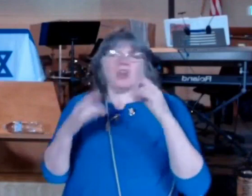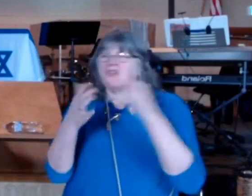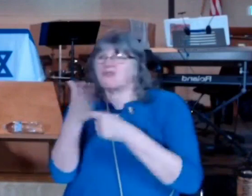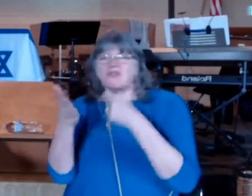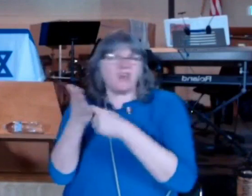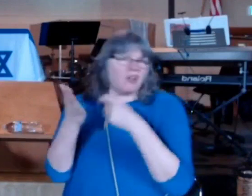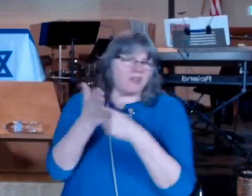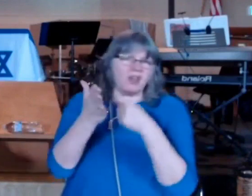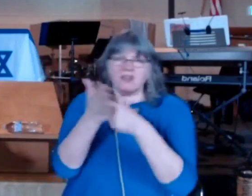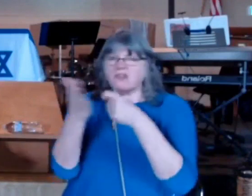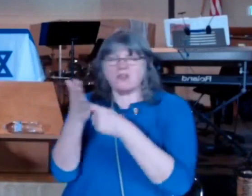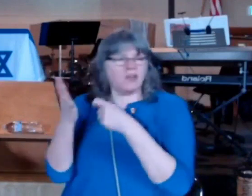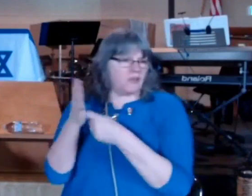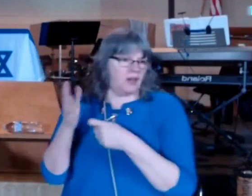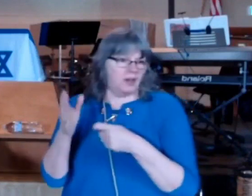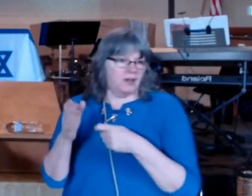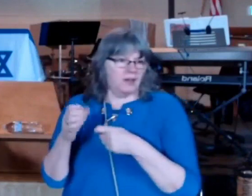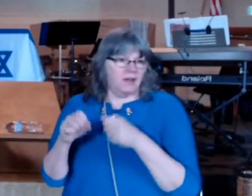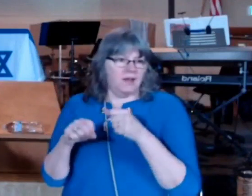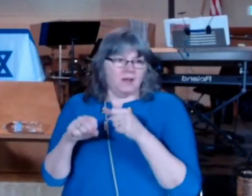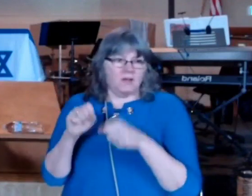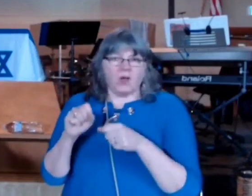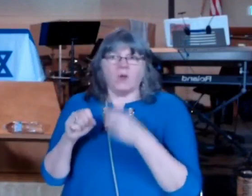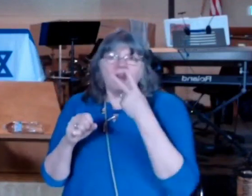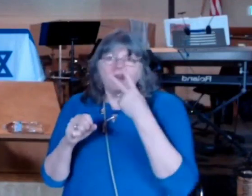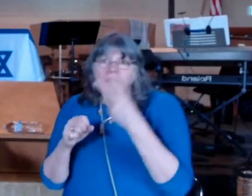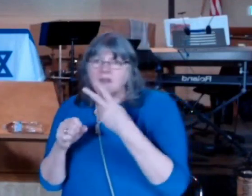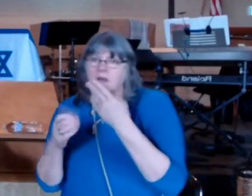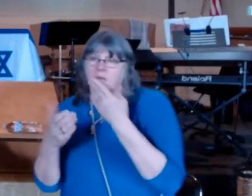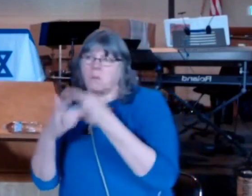with an issue of blood is to be separated things